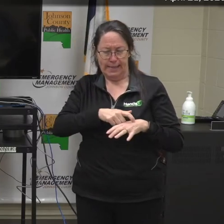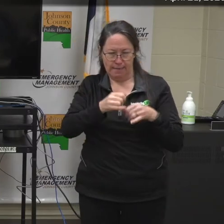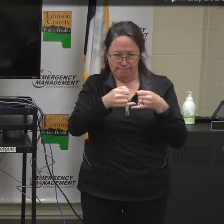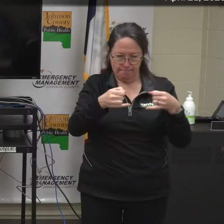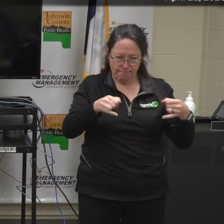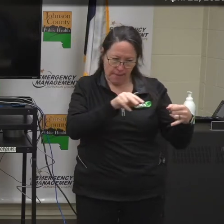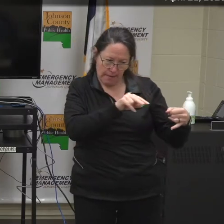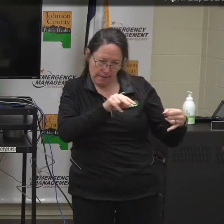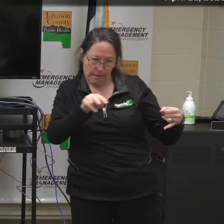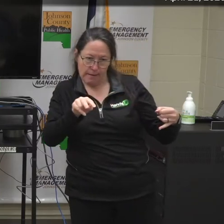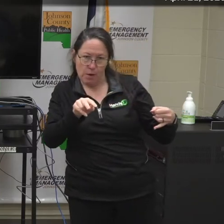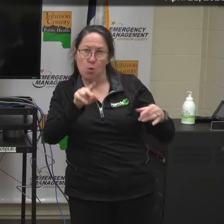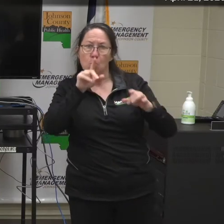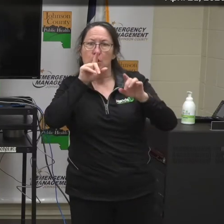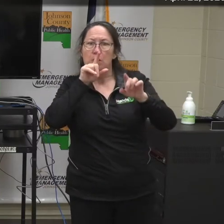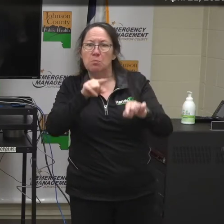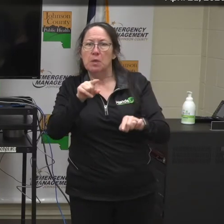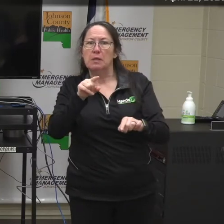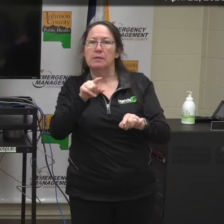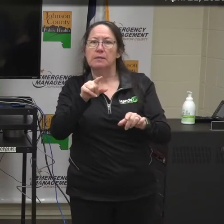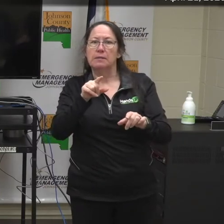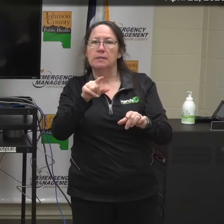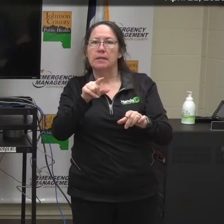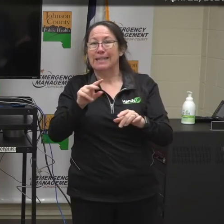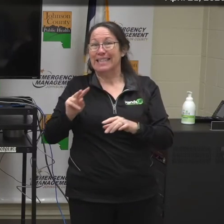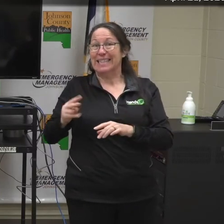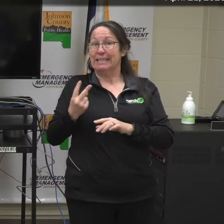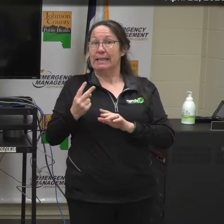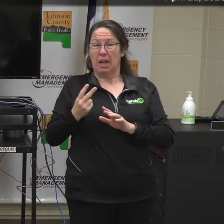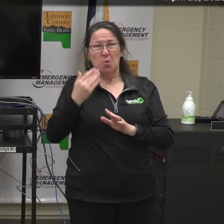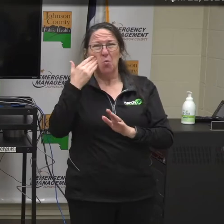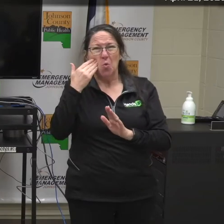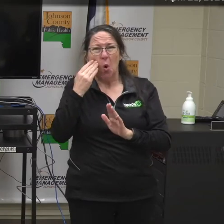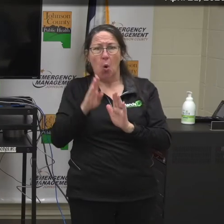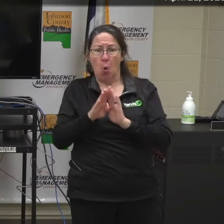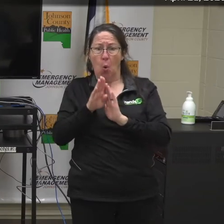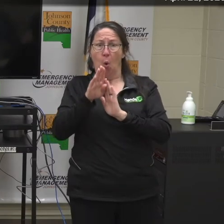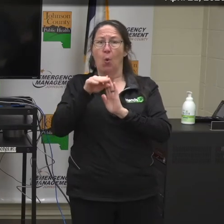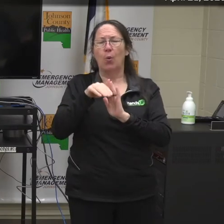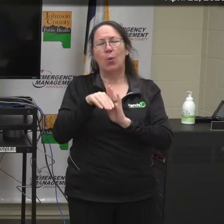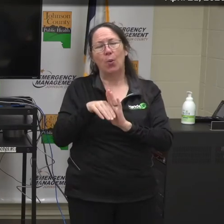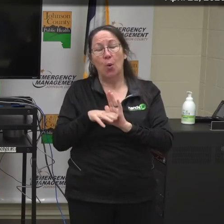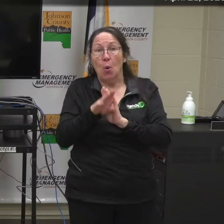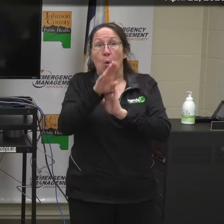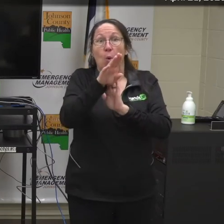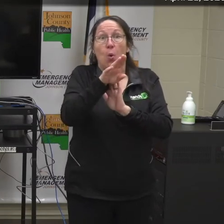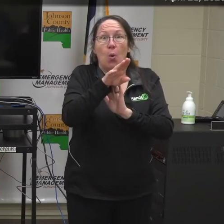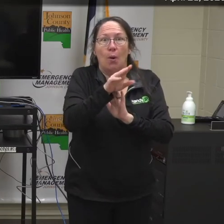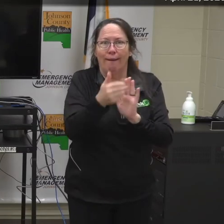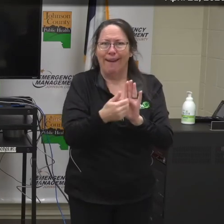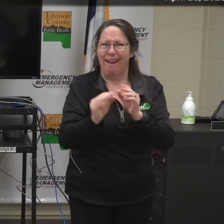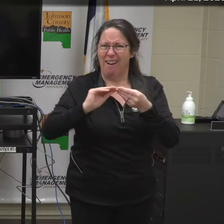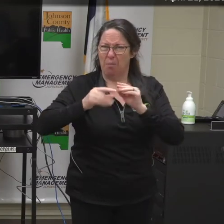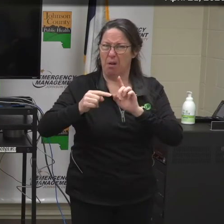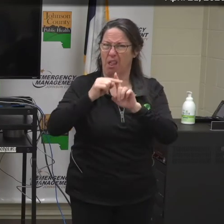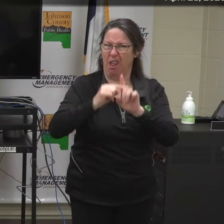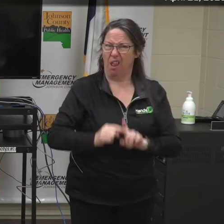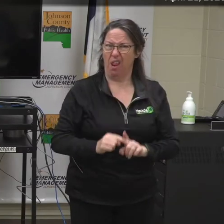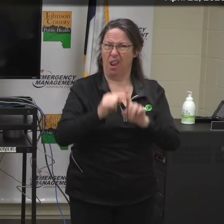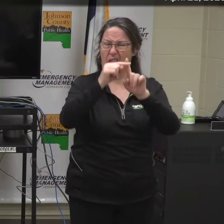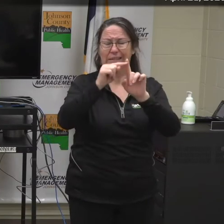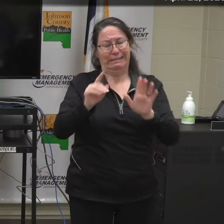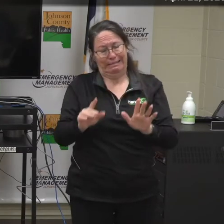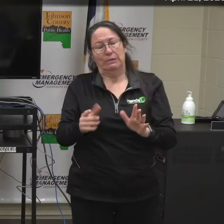like in regards to the response for a potential second wave of this virus? At this moment, it's hard to say, but today we